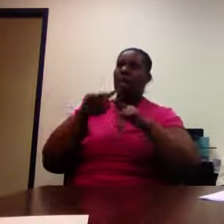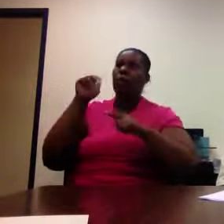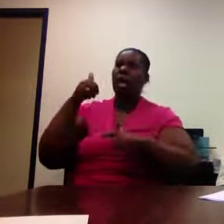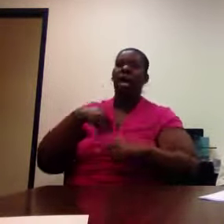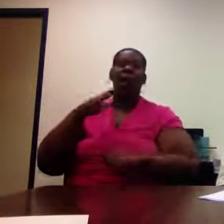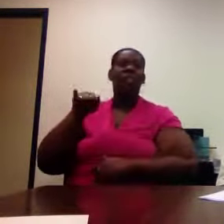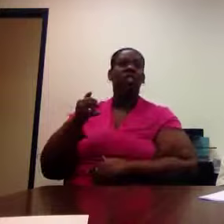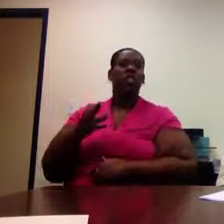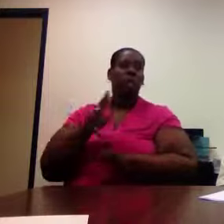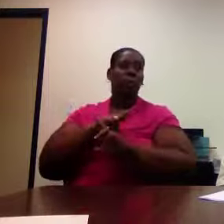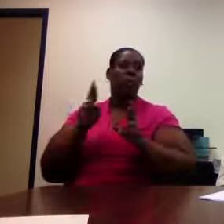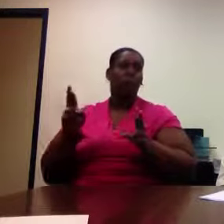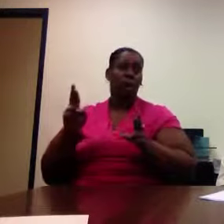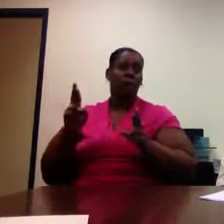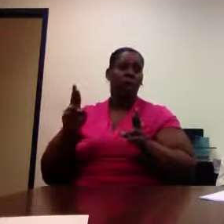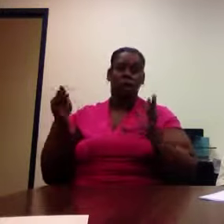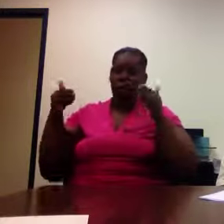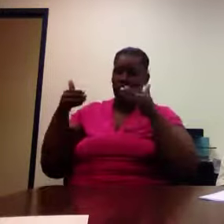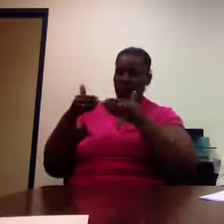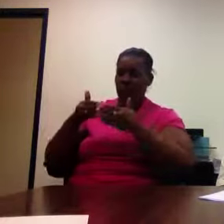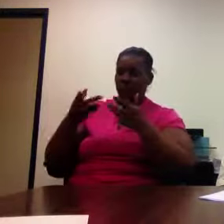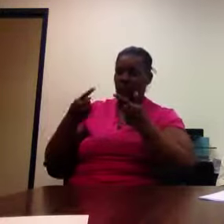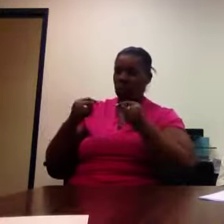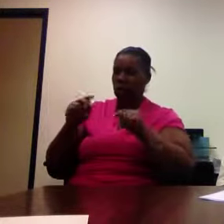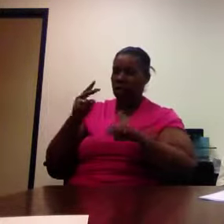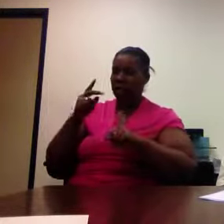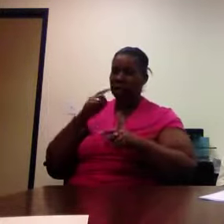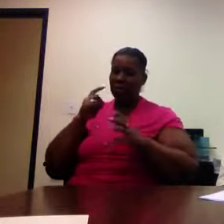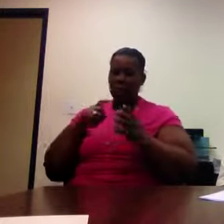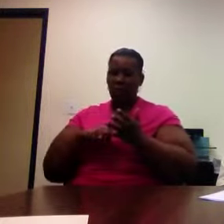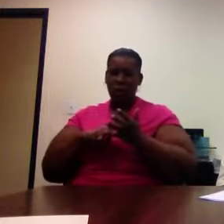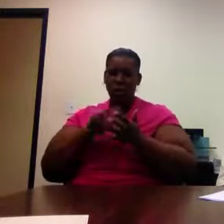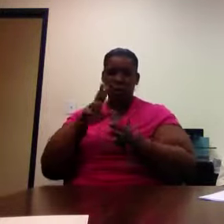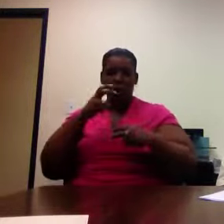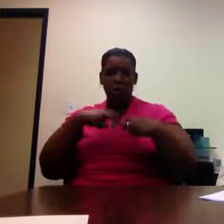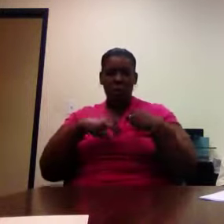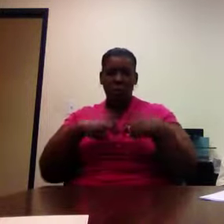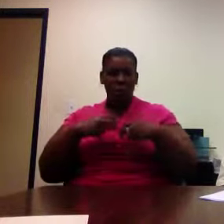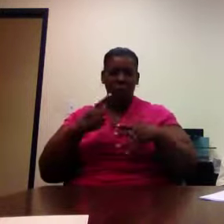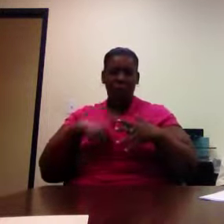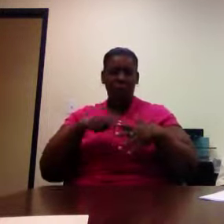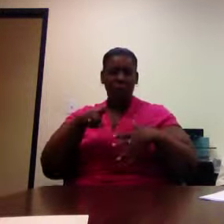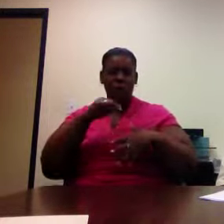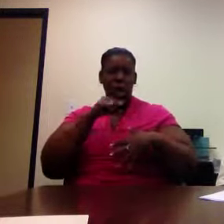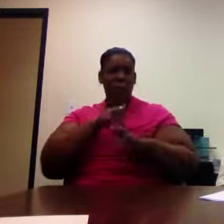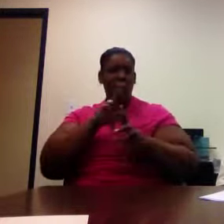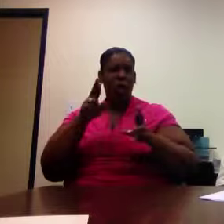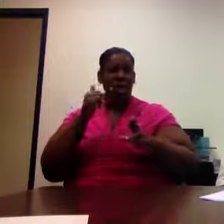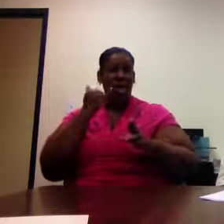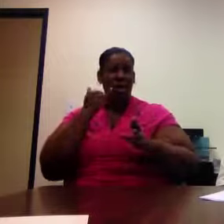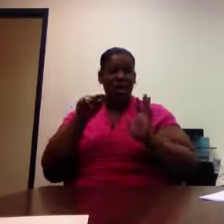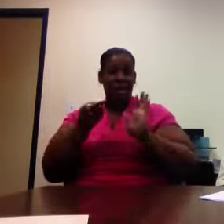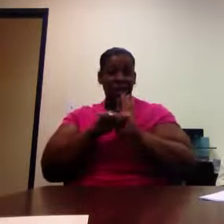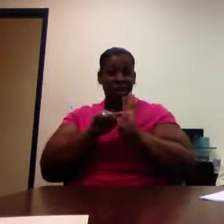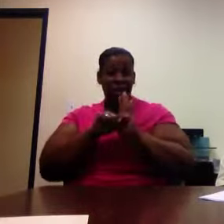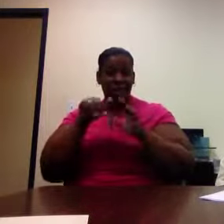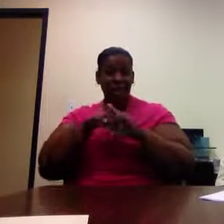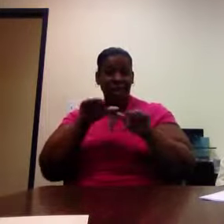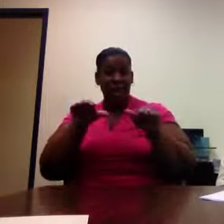attention is given to problems identified during evaluation to increase your job readiness and improve your work habits. The criterion